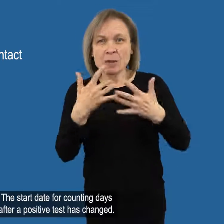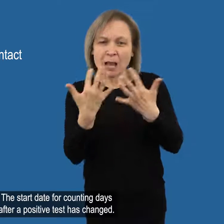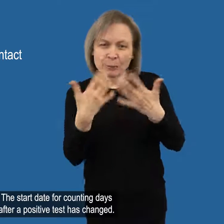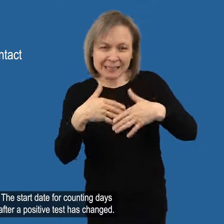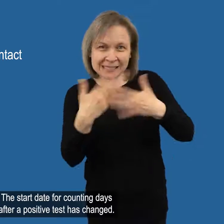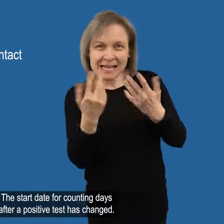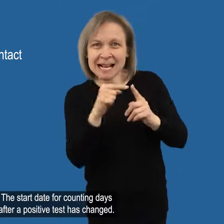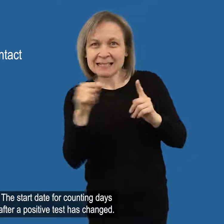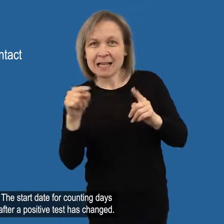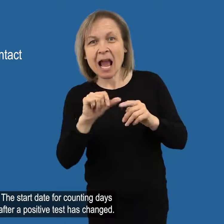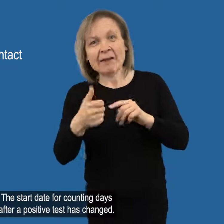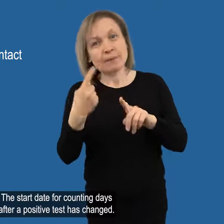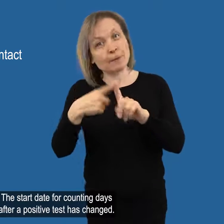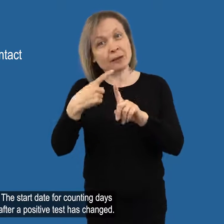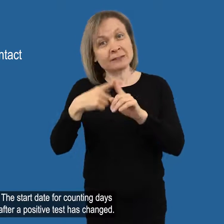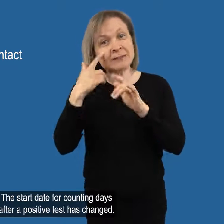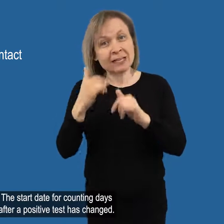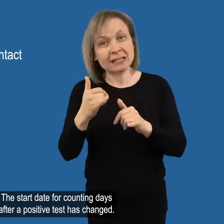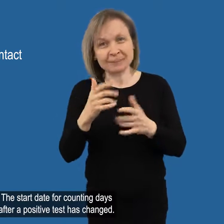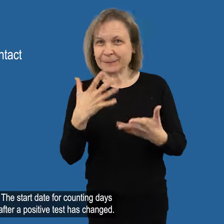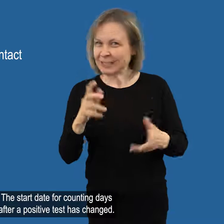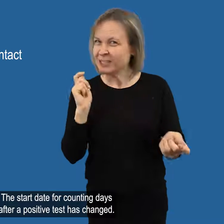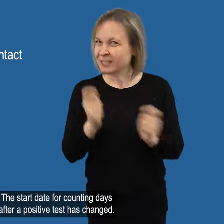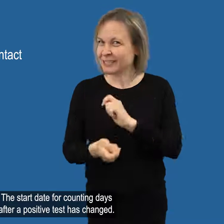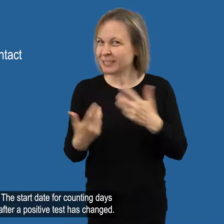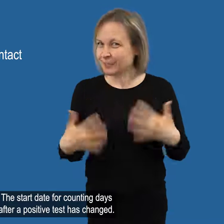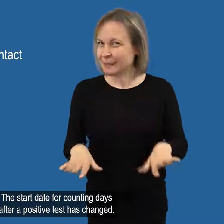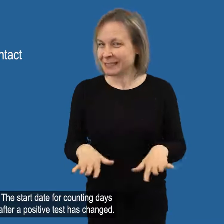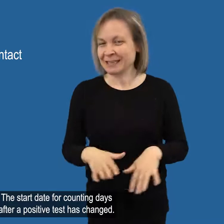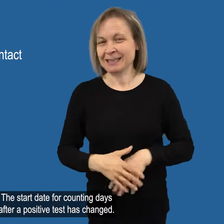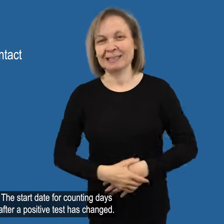The start date for counting days after a positive test has changed